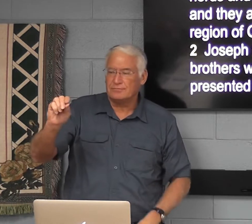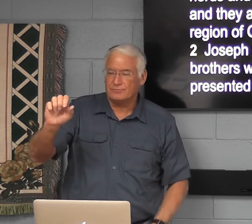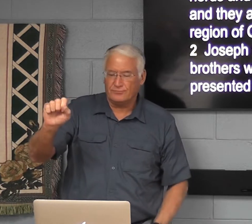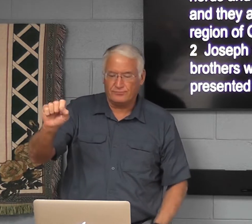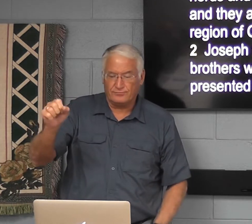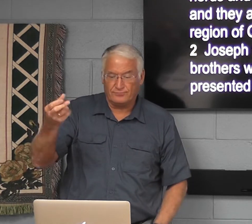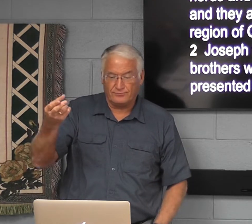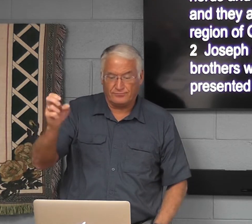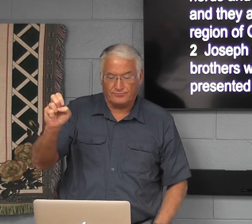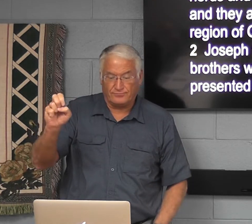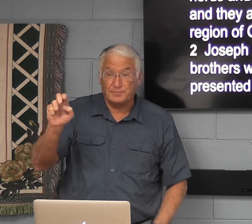of Goshen.